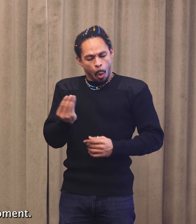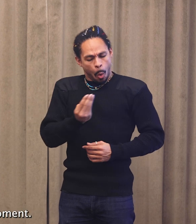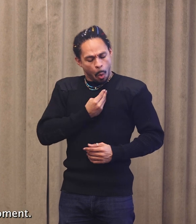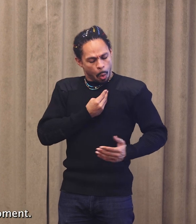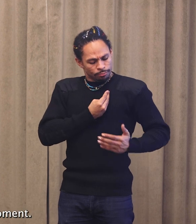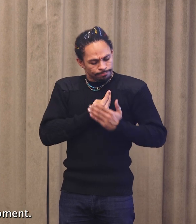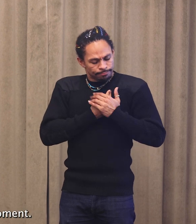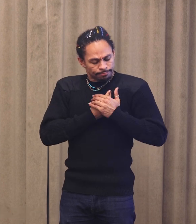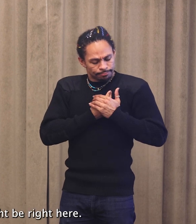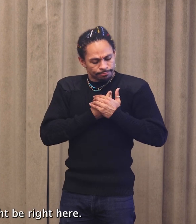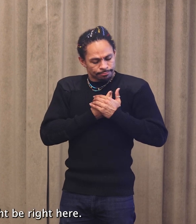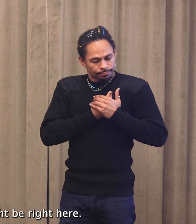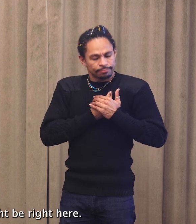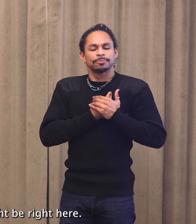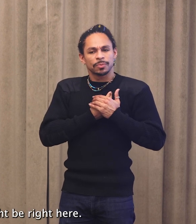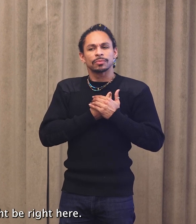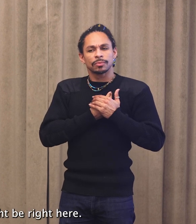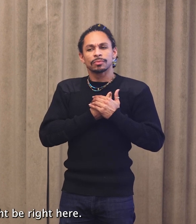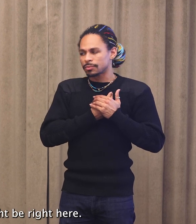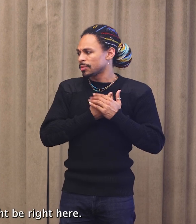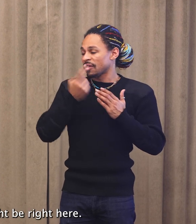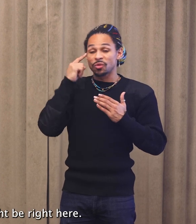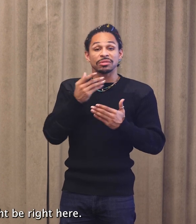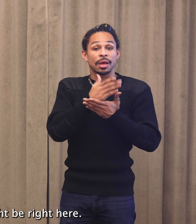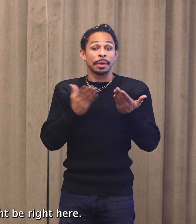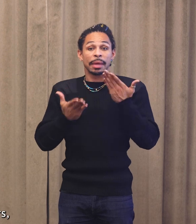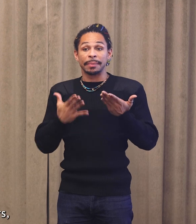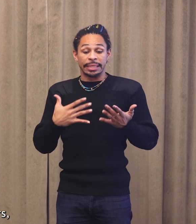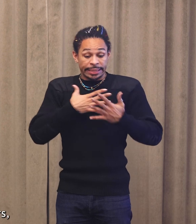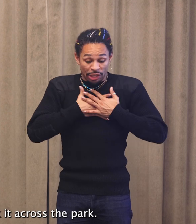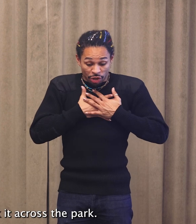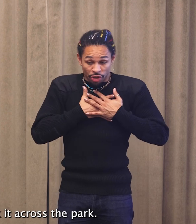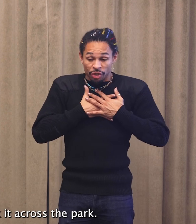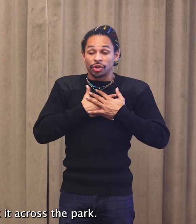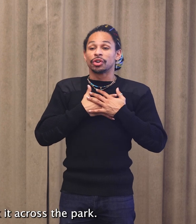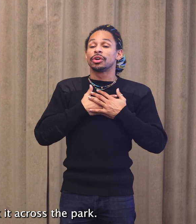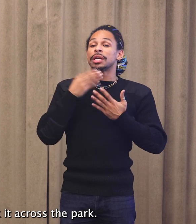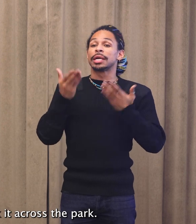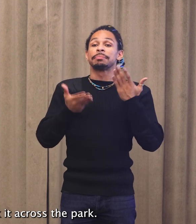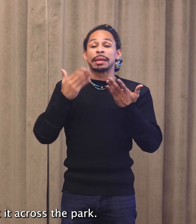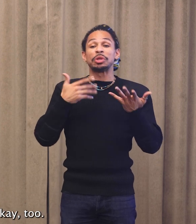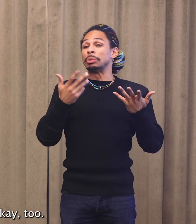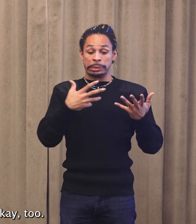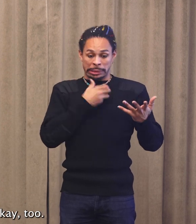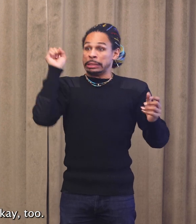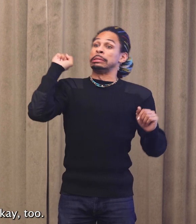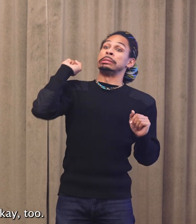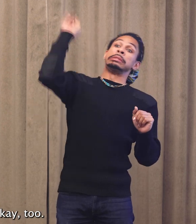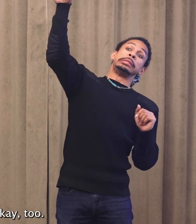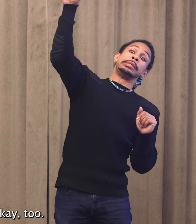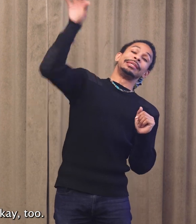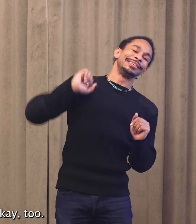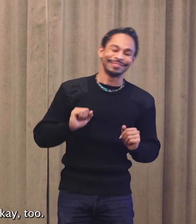this moment. For some, that might be right here. For others, we might want to park it across the park. And that's